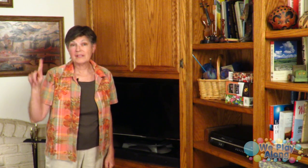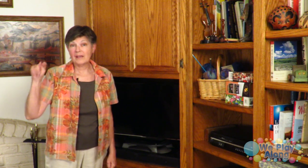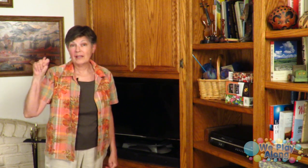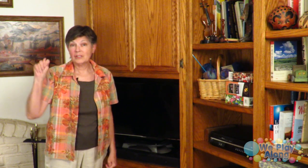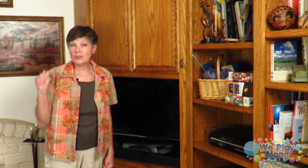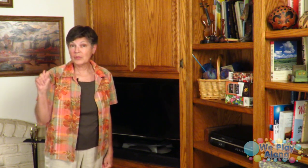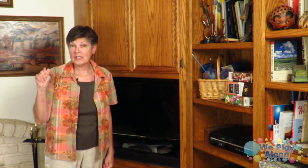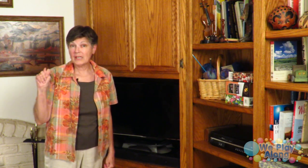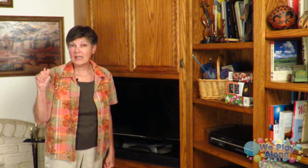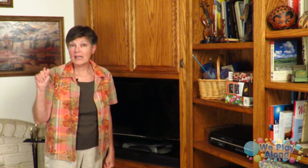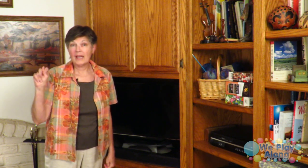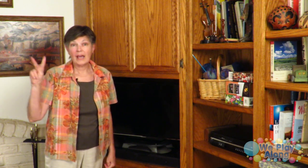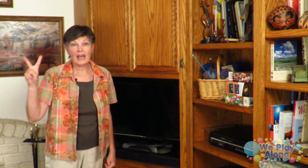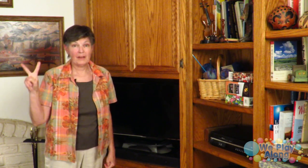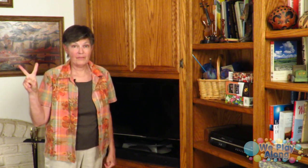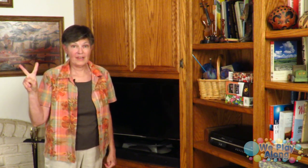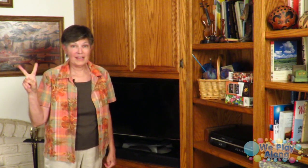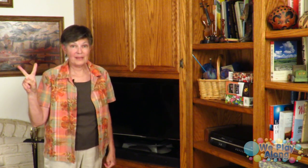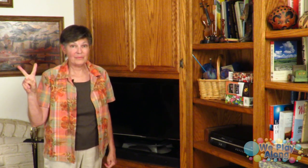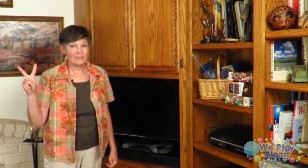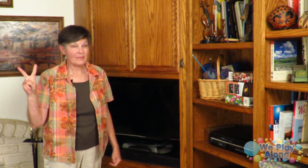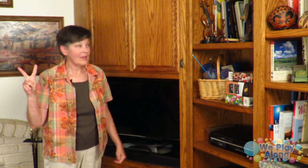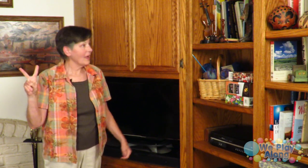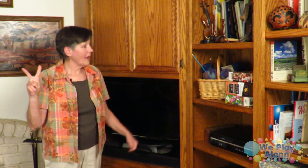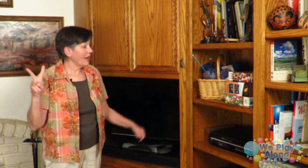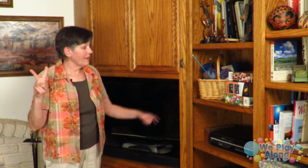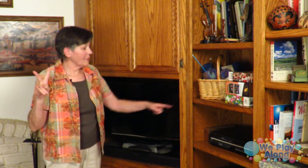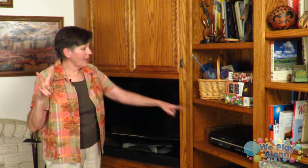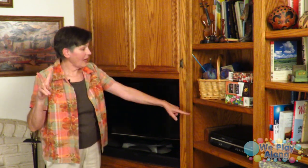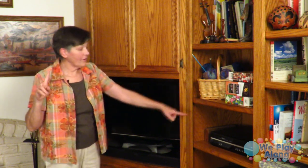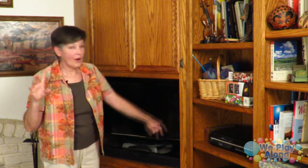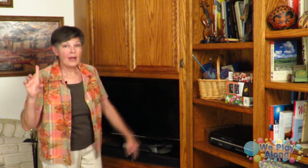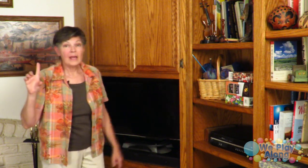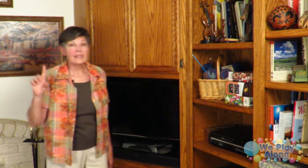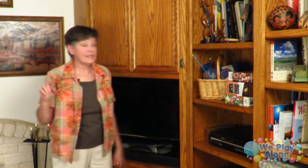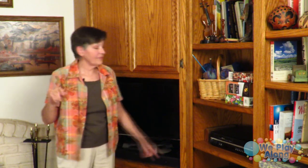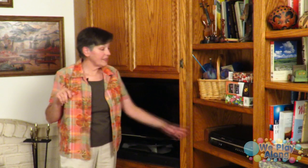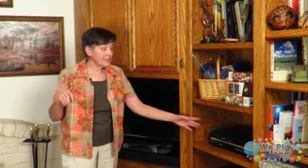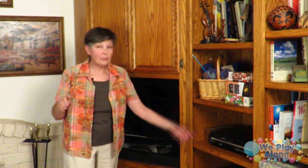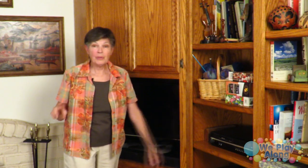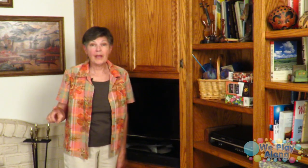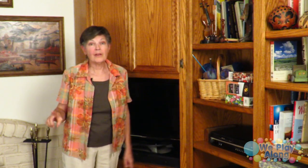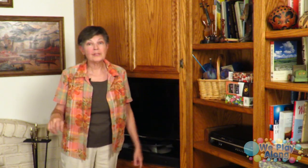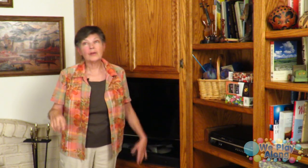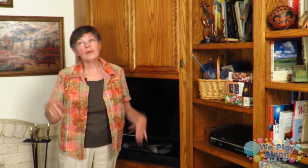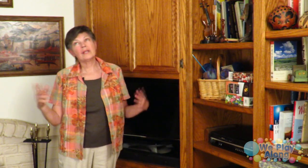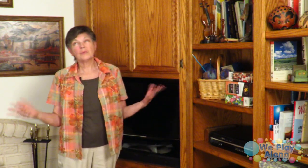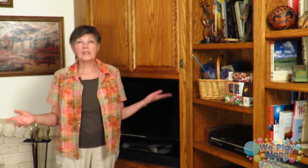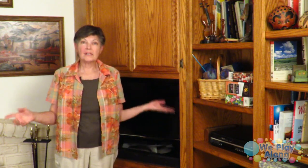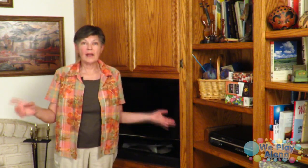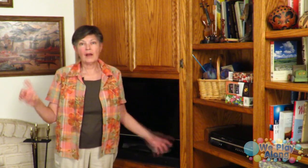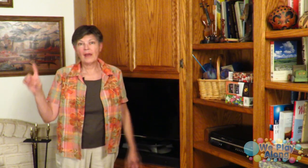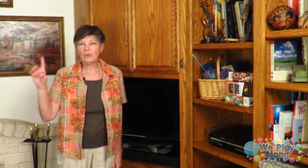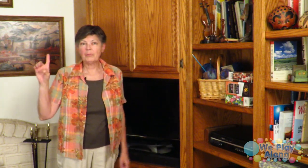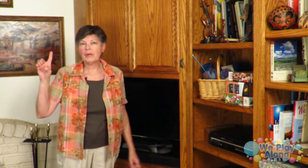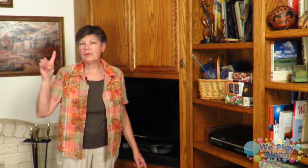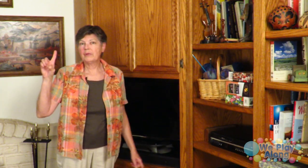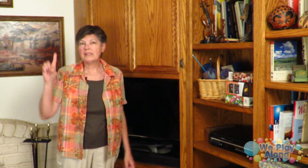the sign just do a T and a V and then we have our DVD player so guess what the sign on that would be it would be